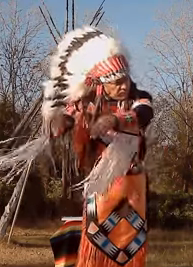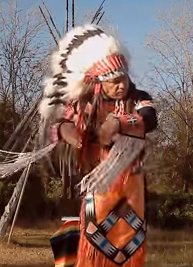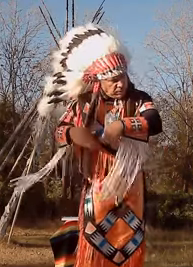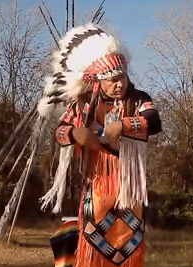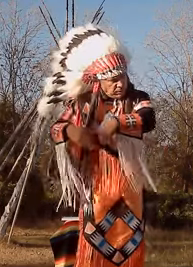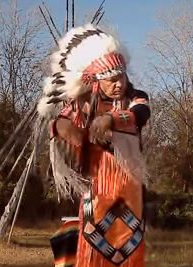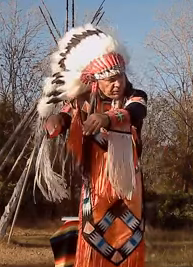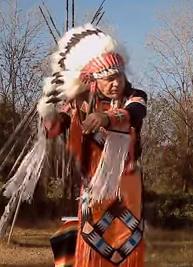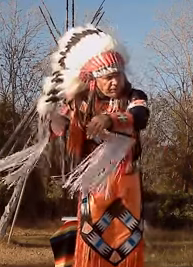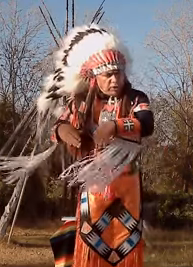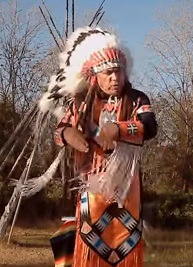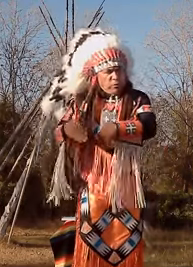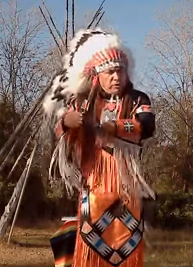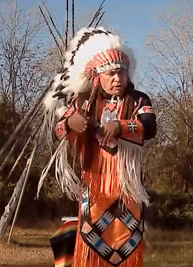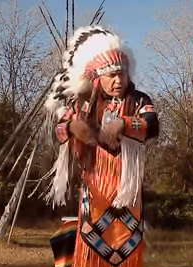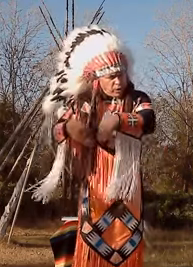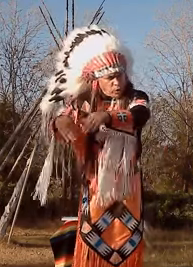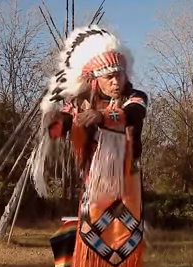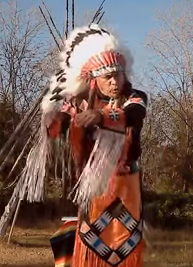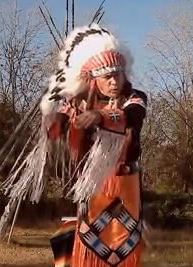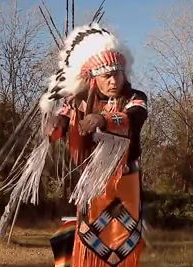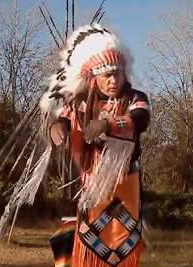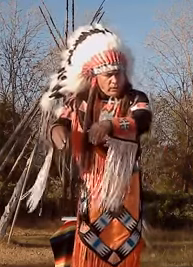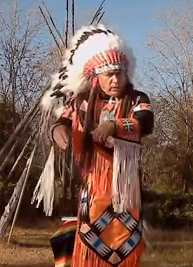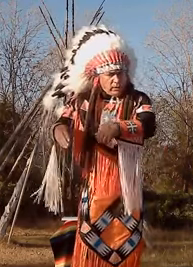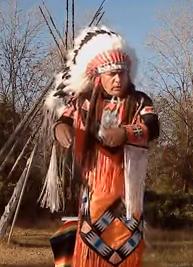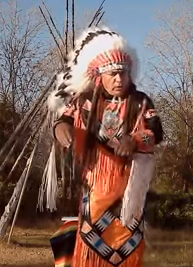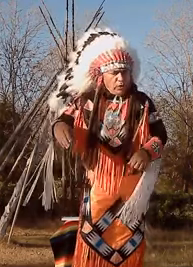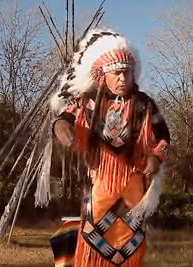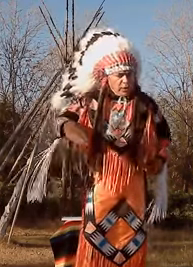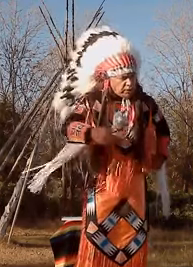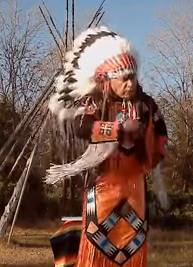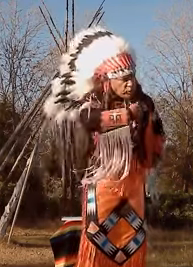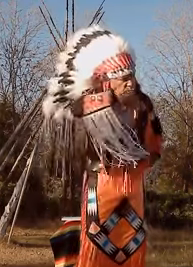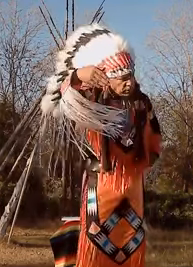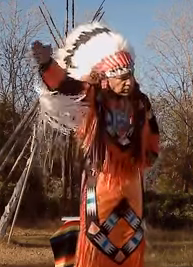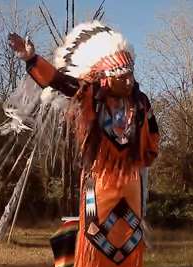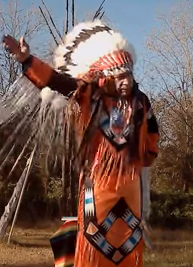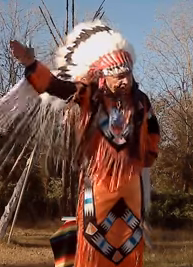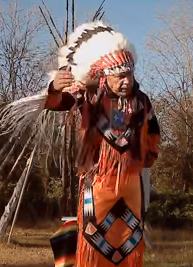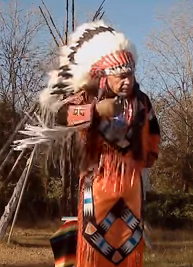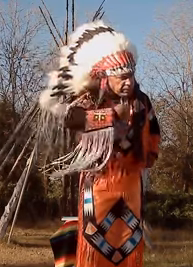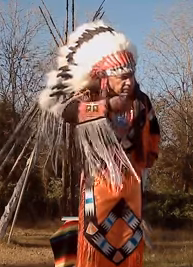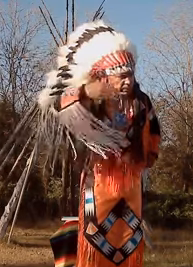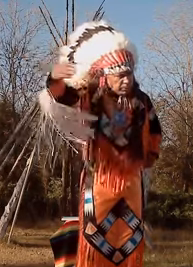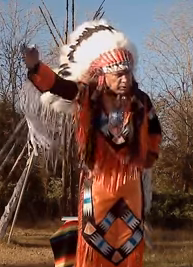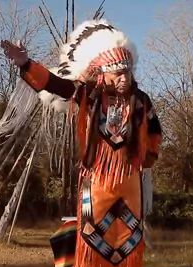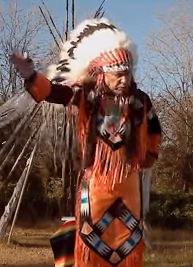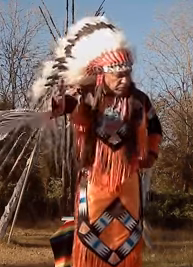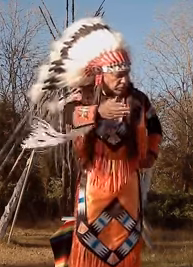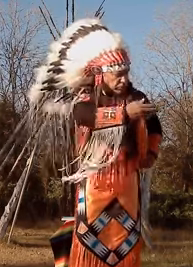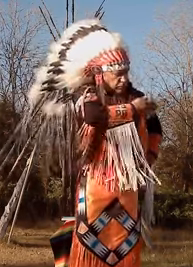it would be this it almost looks like gold you know whereas gold is like that with expression across